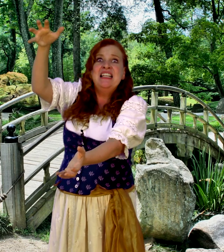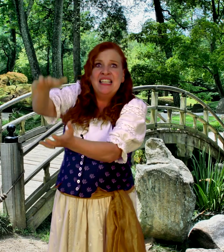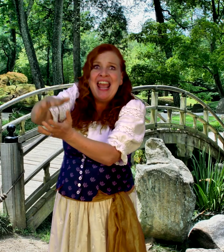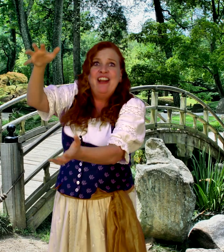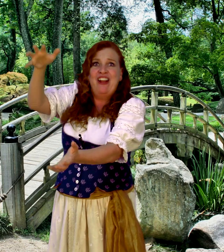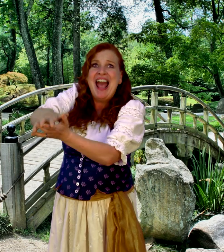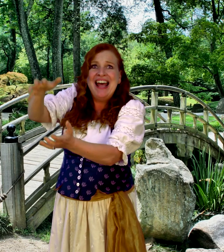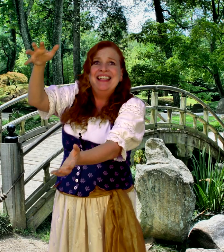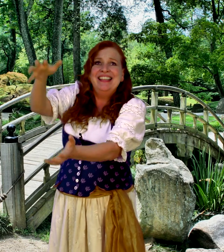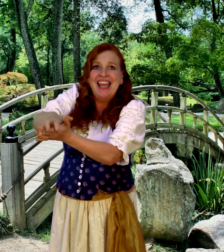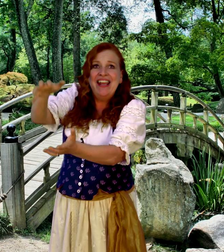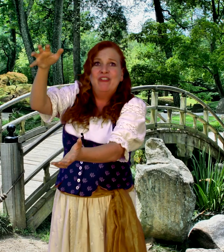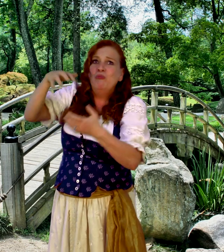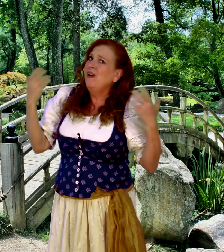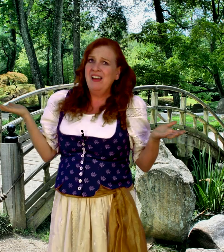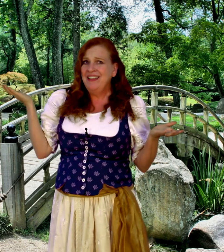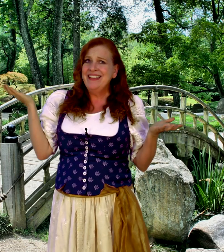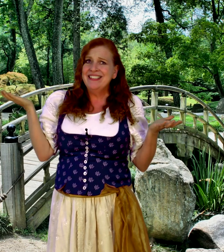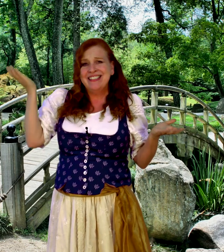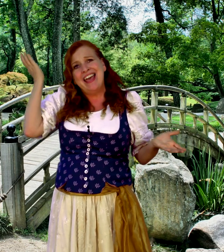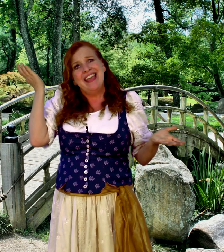Alligator, alligator, what do you say?